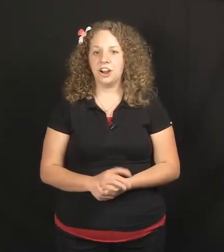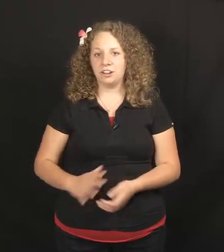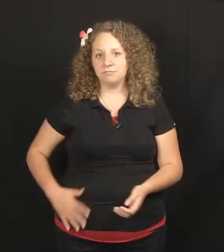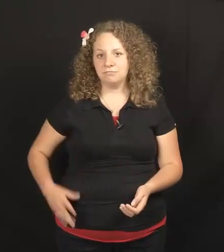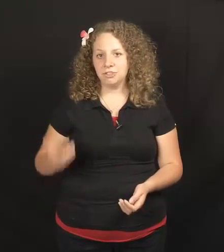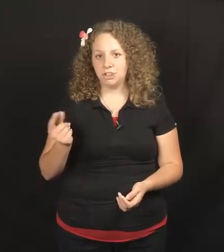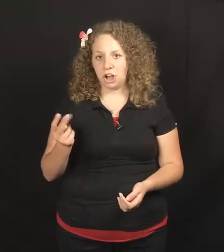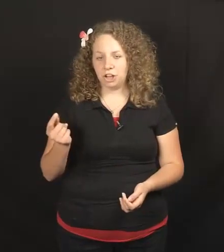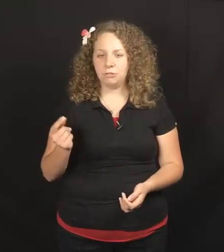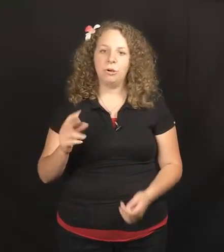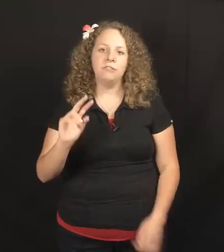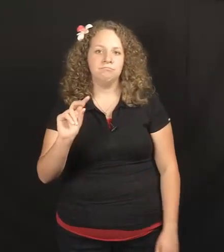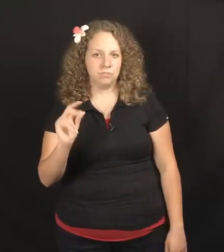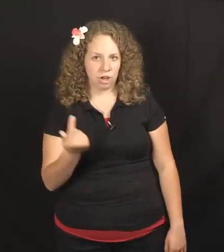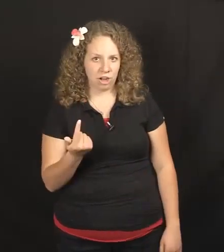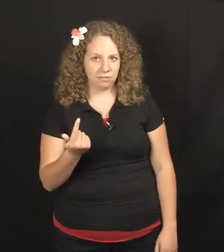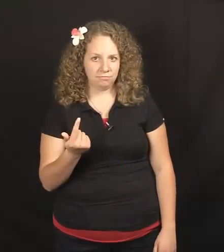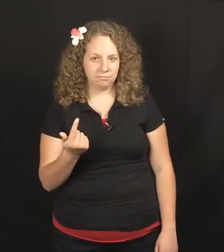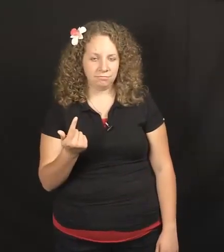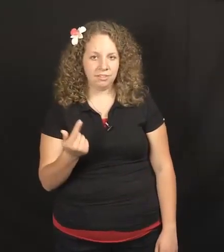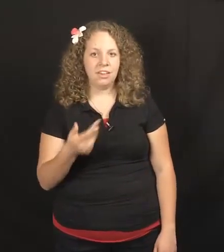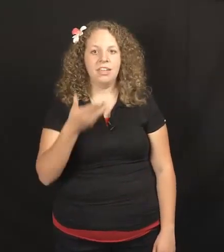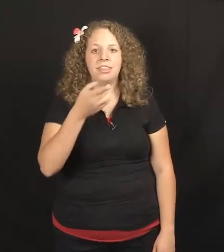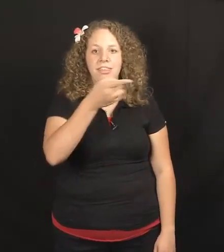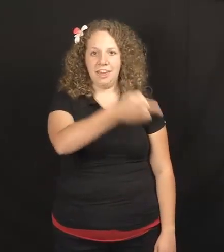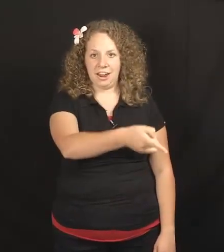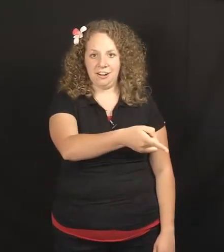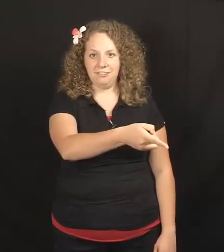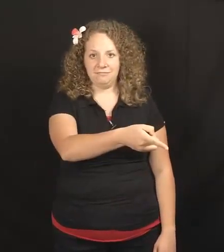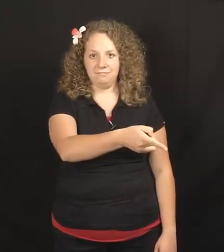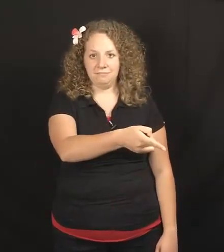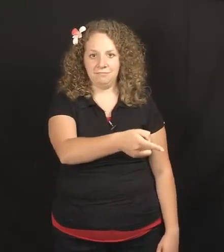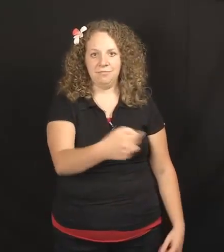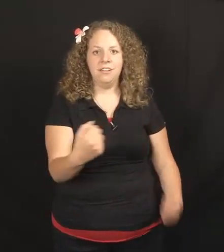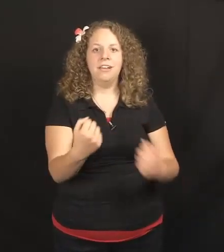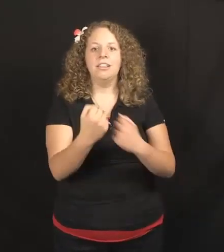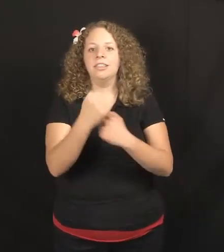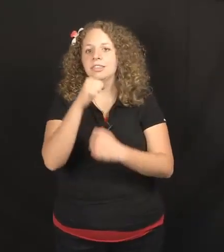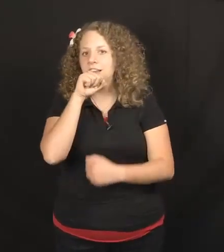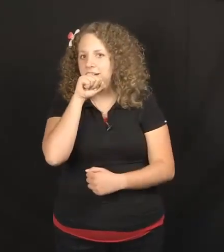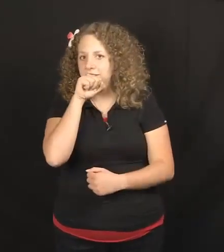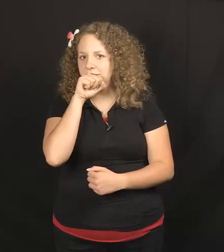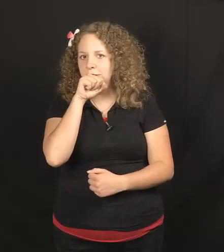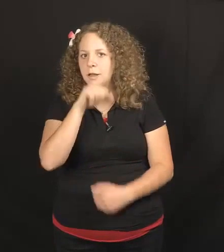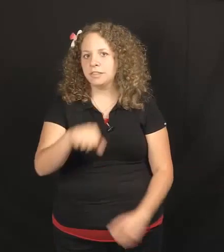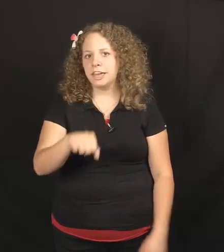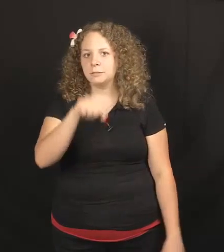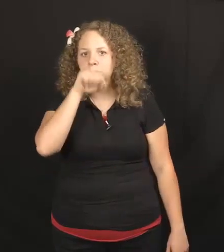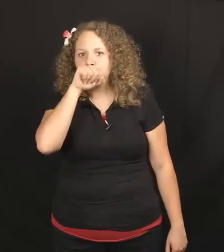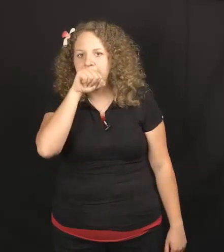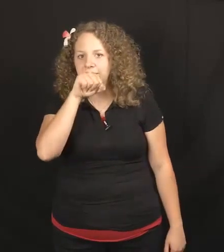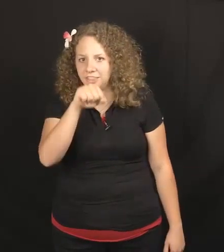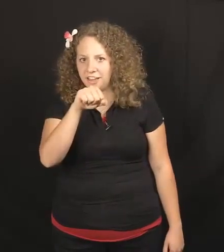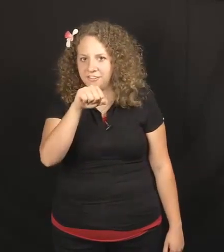are dog or dog, there, love, like love,